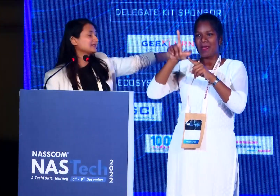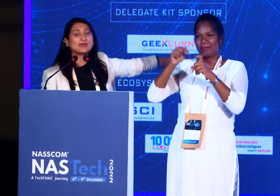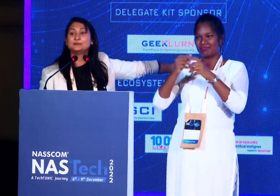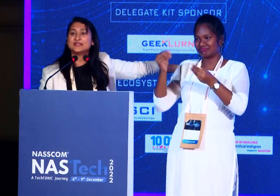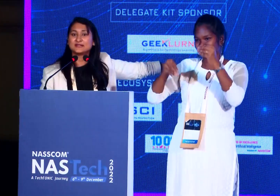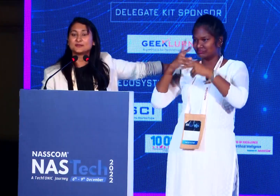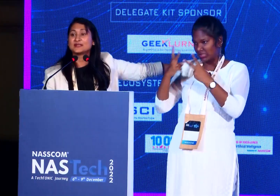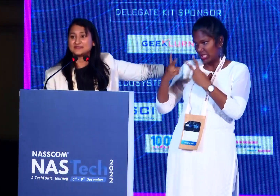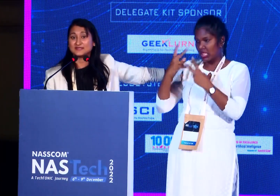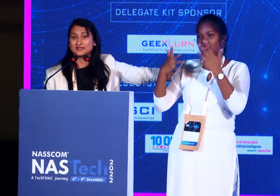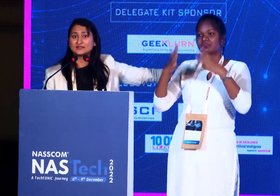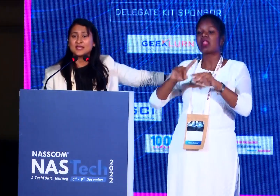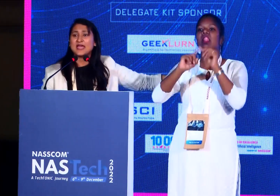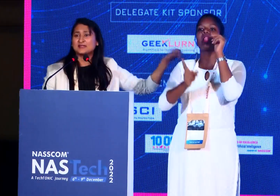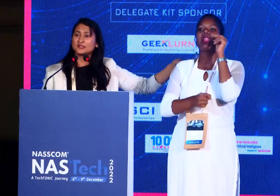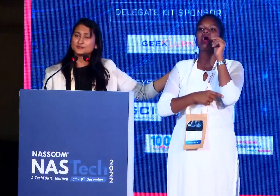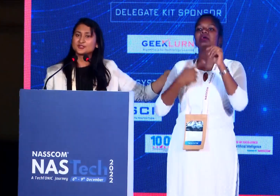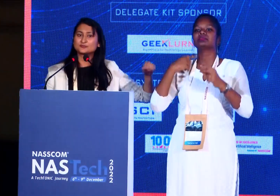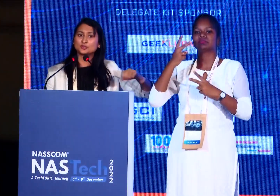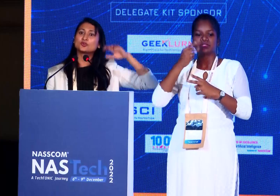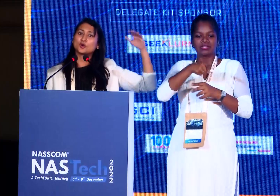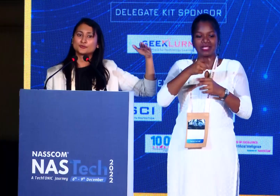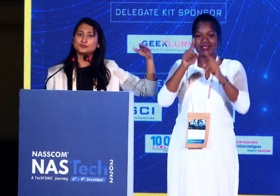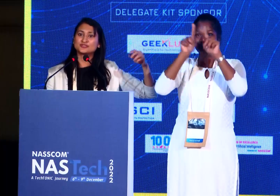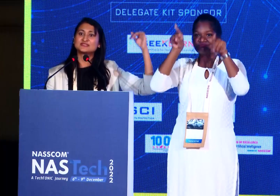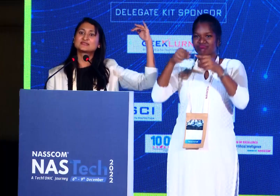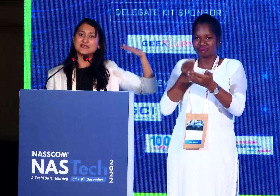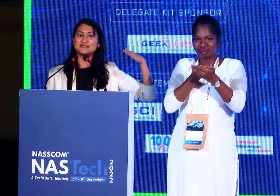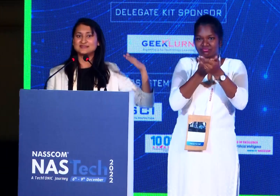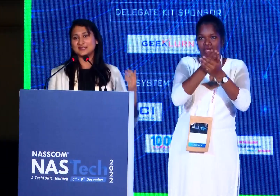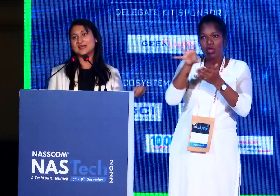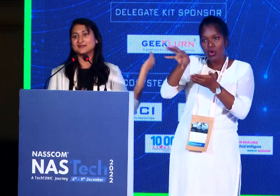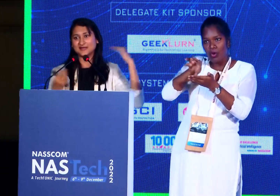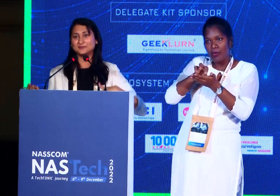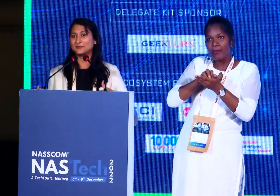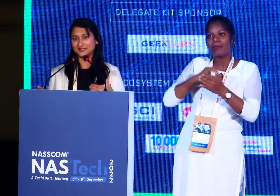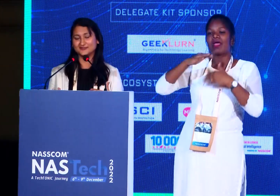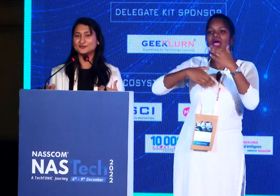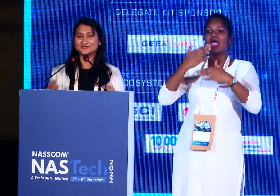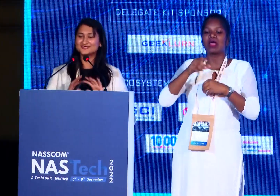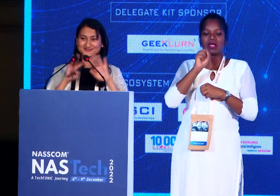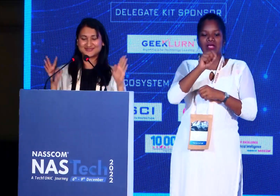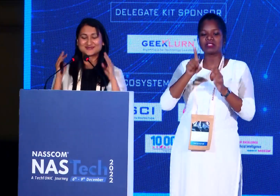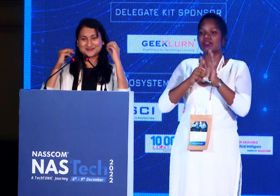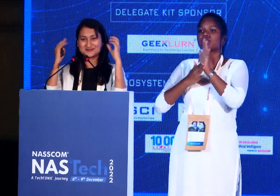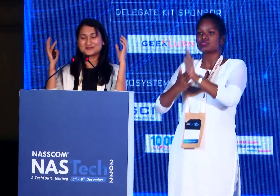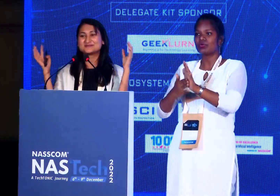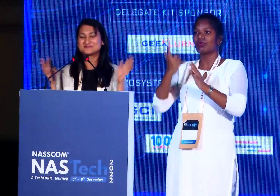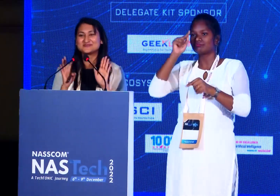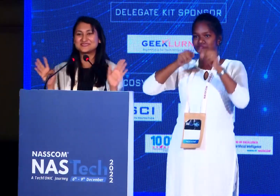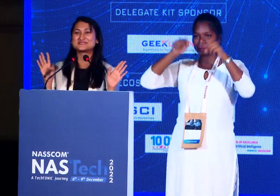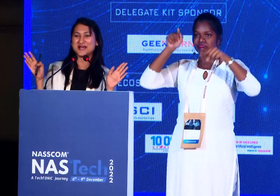96-well plate you are seeing here. And it uses both autofluorescence, steady state, and time-dependent fluorescence, which are